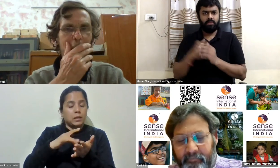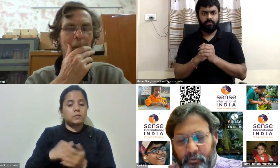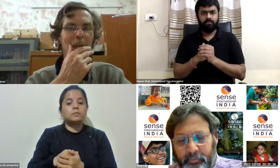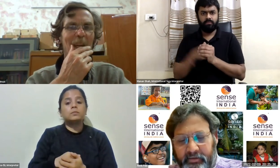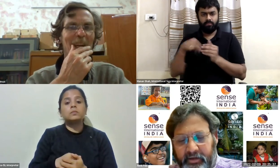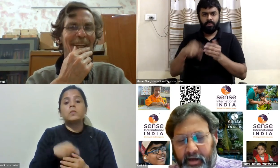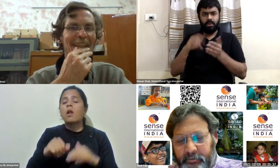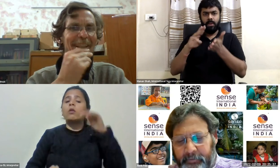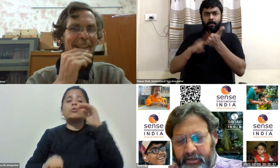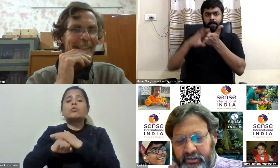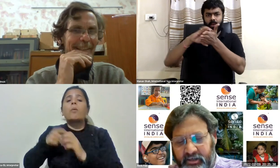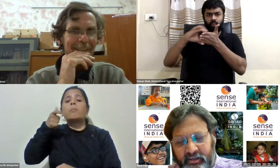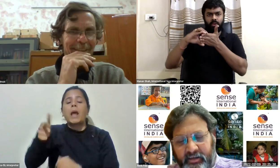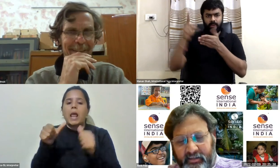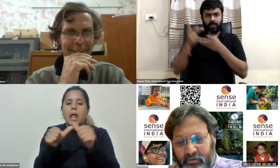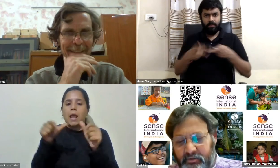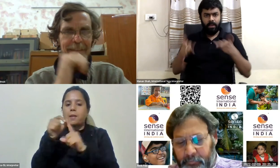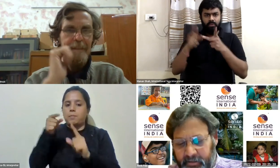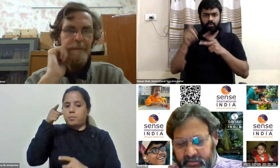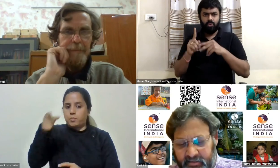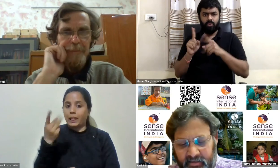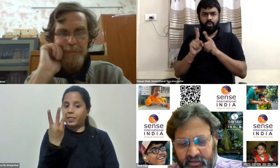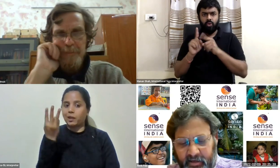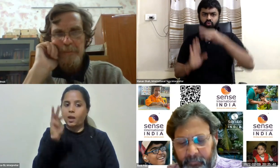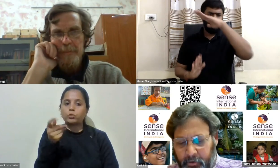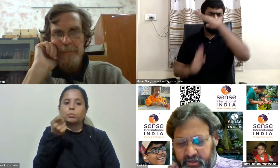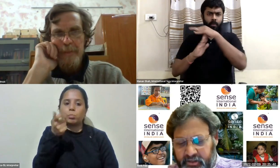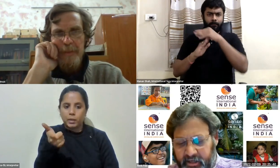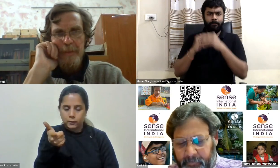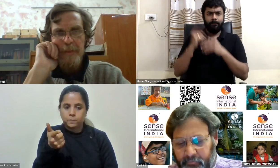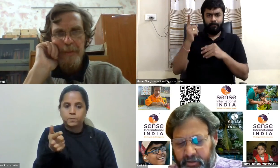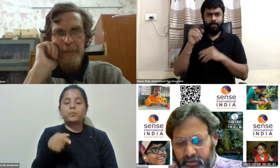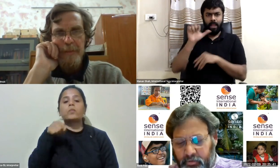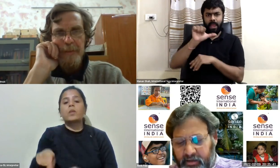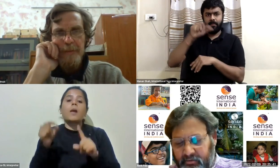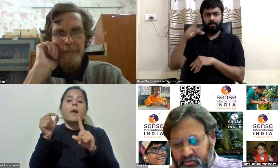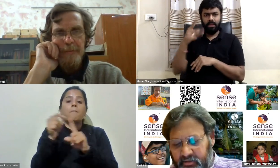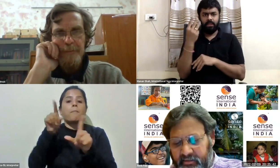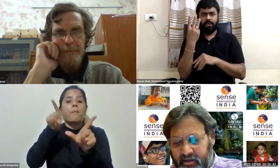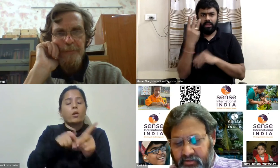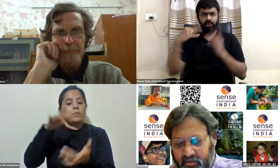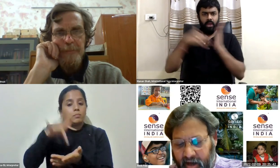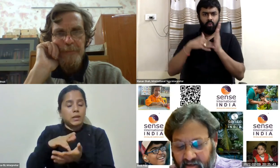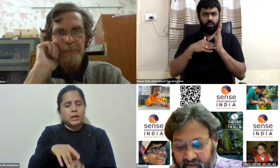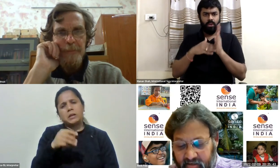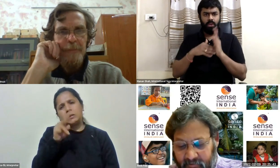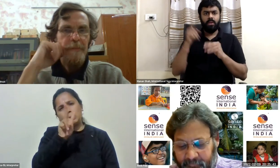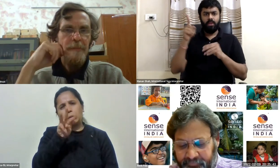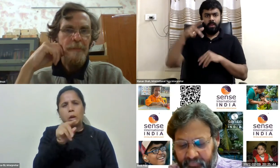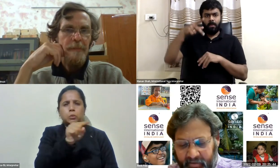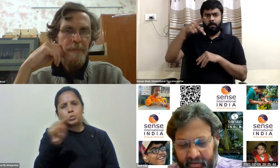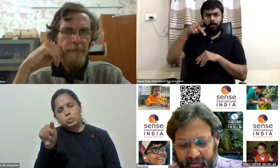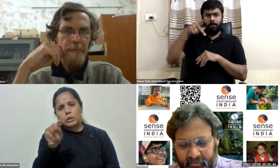paid at the moment in and in andhrapradesh 3 000 rupees in pondicherry between 2 000 to 3 800